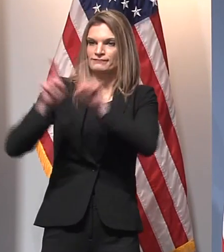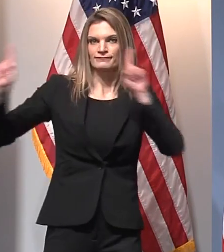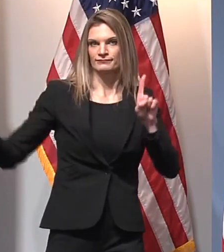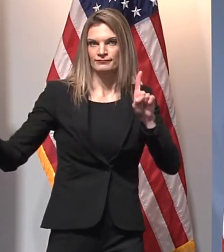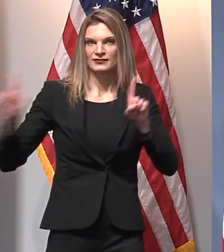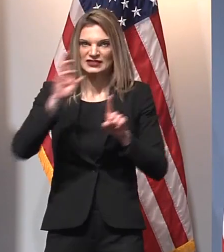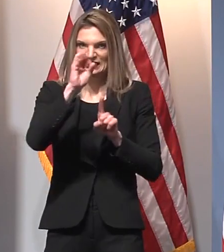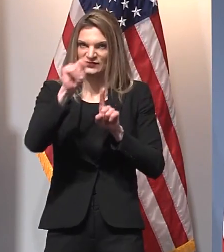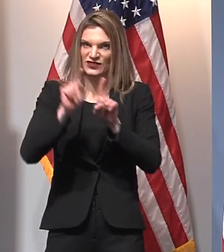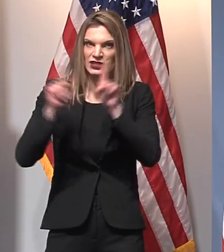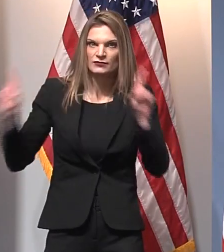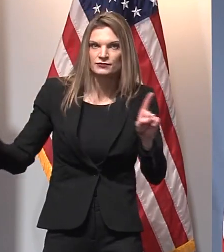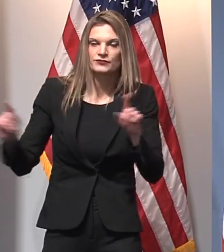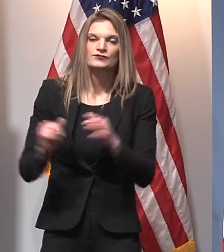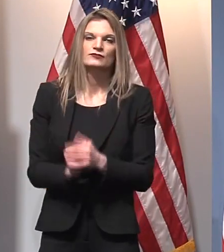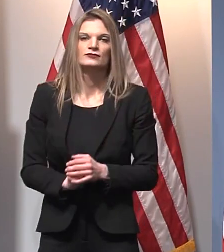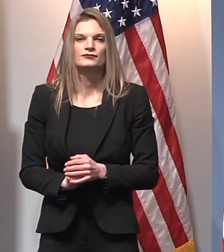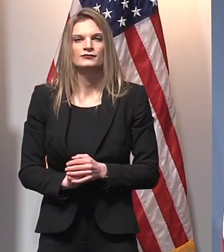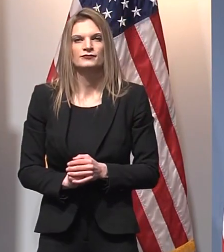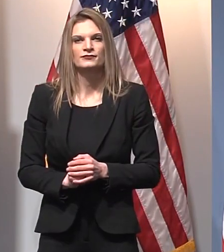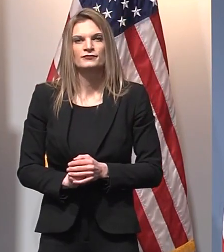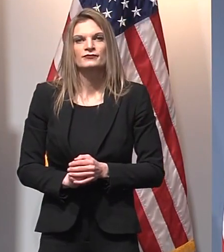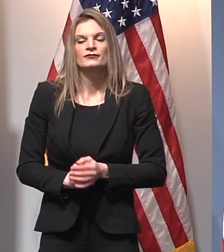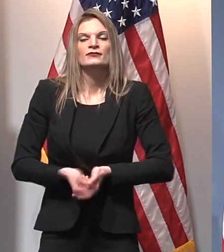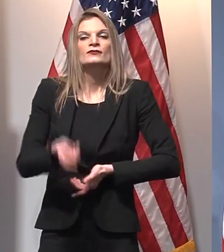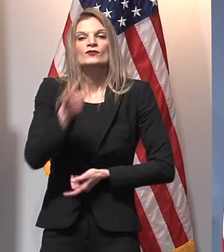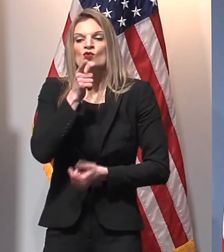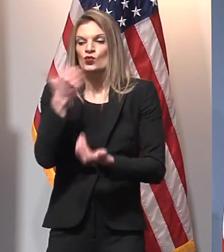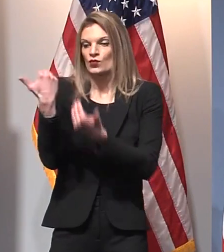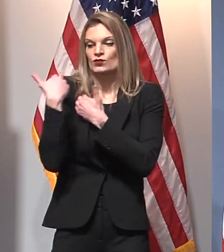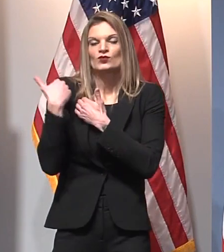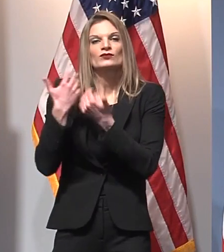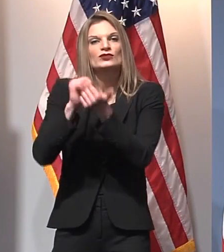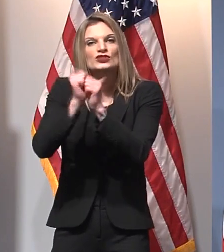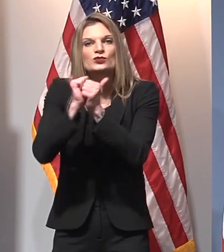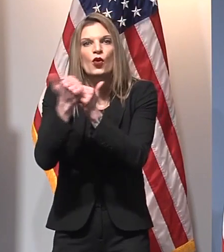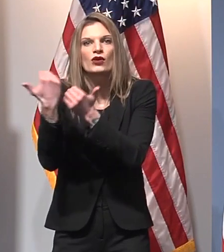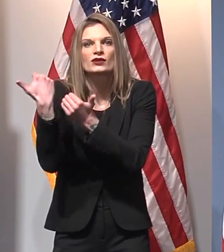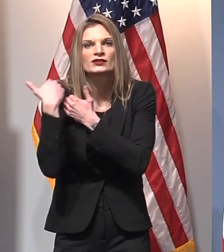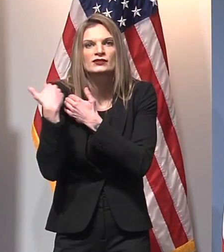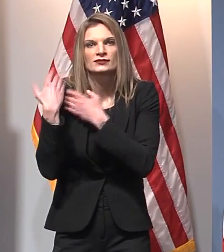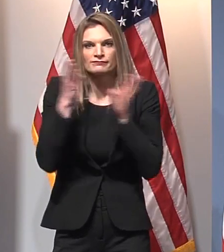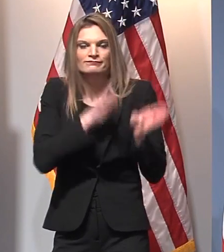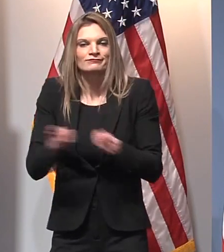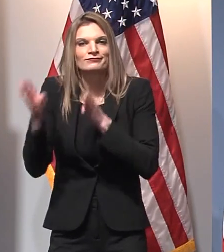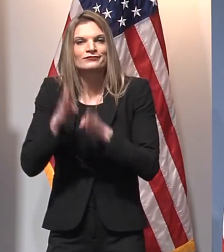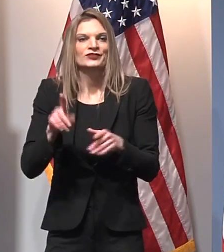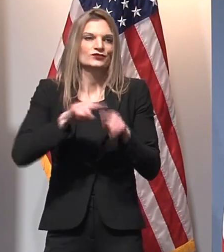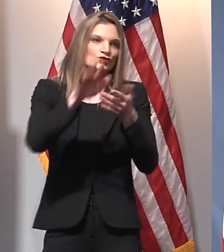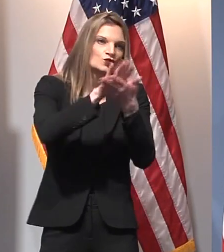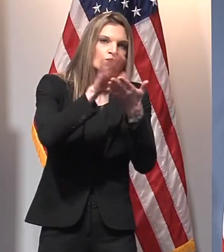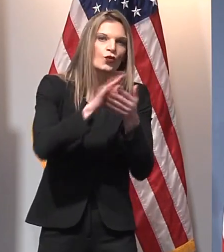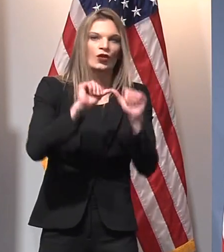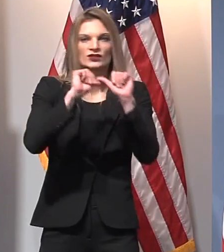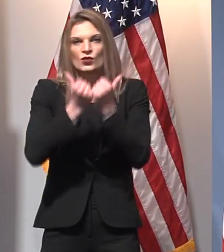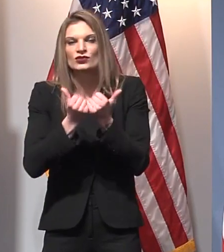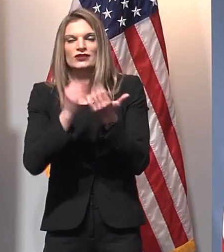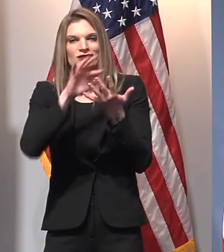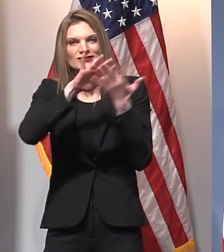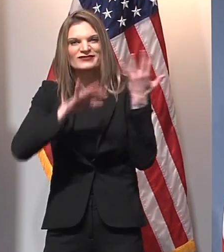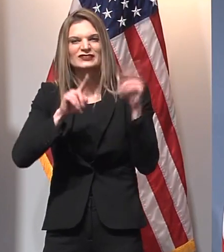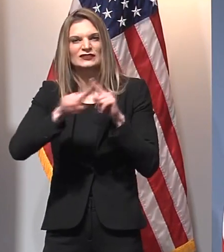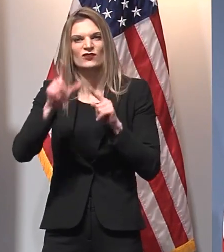competitive play. Sports organizers, the institutions, the schools, associations, or other